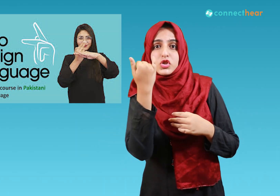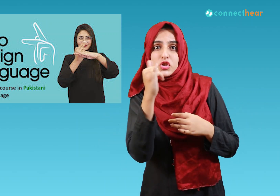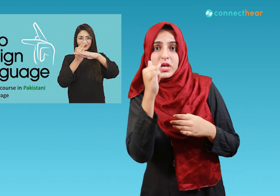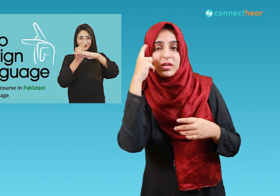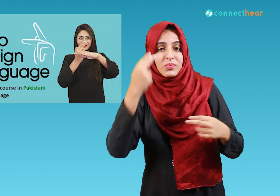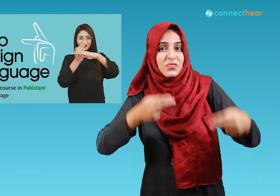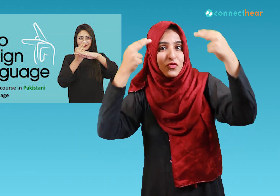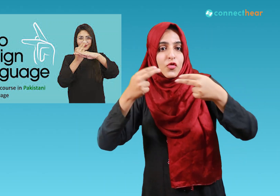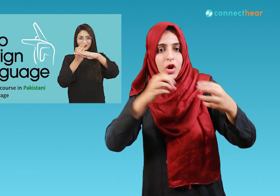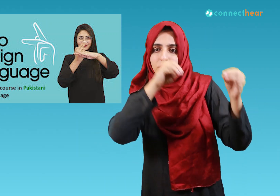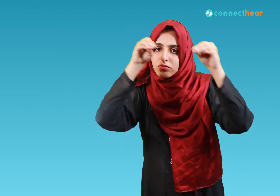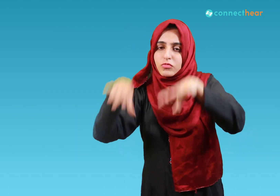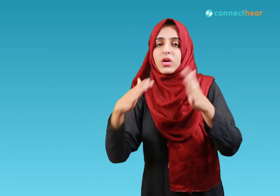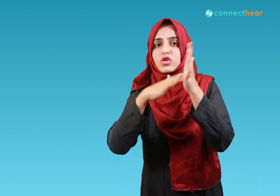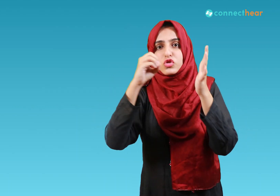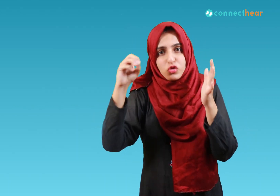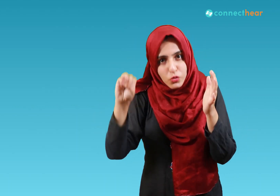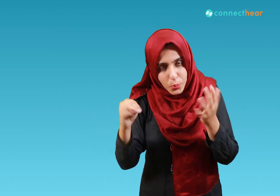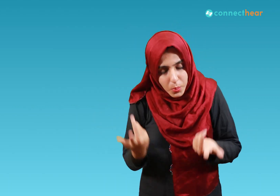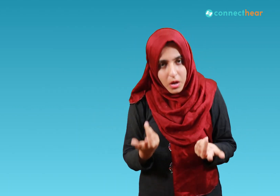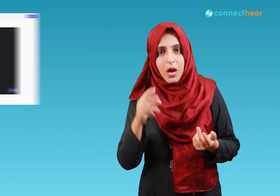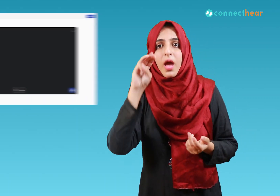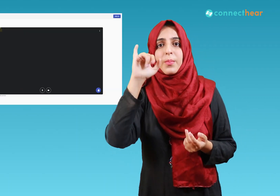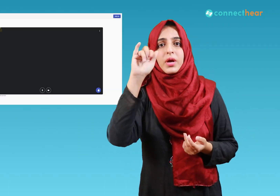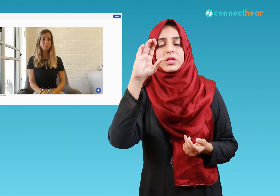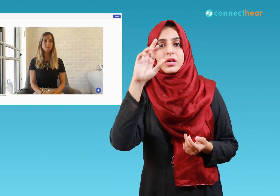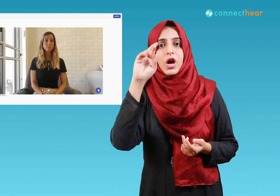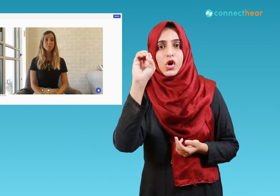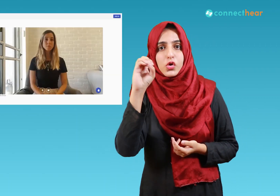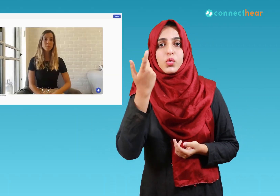platforms such as zoom or microsoft teams or any other video platform